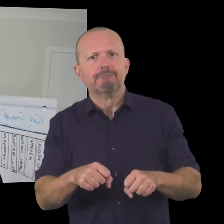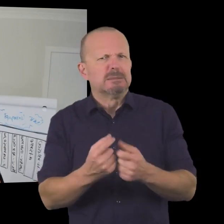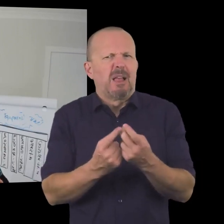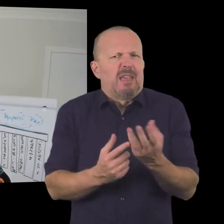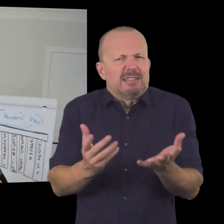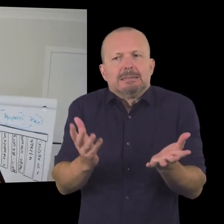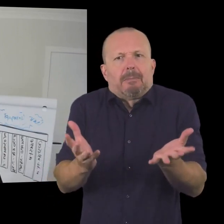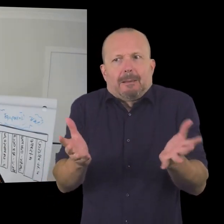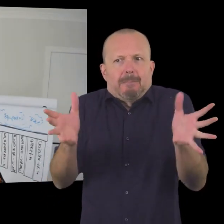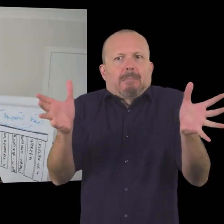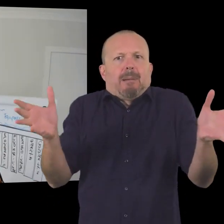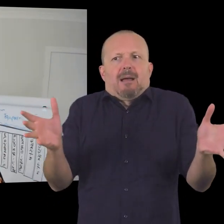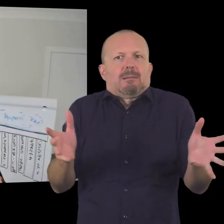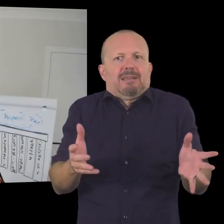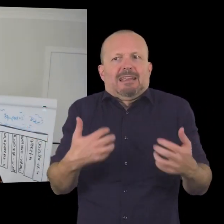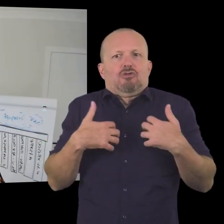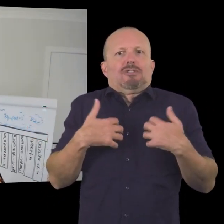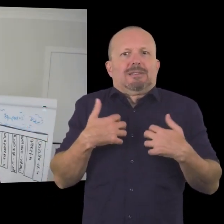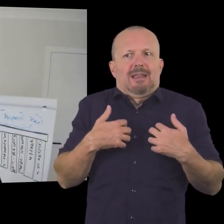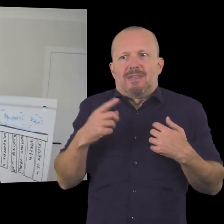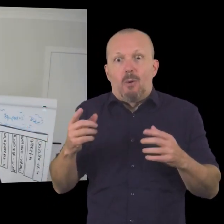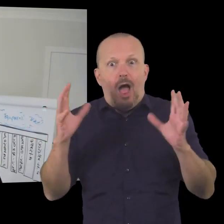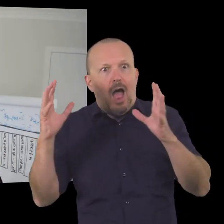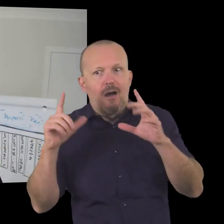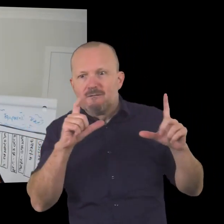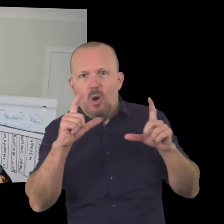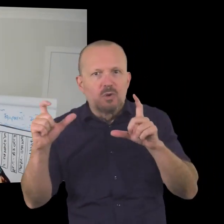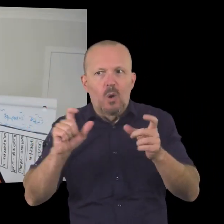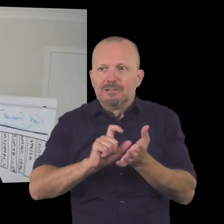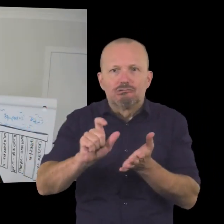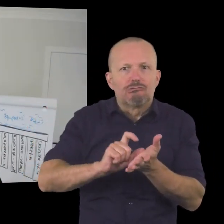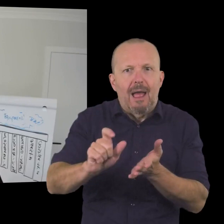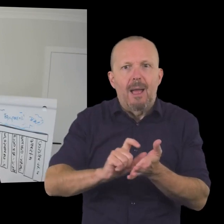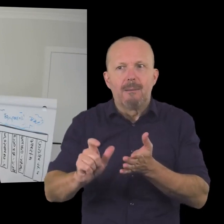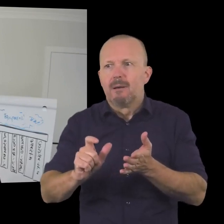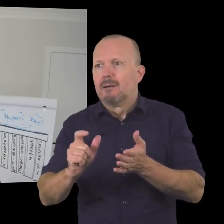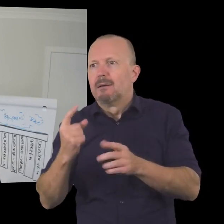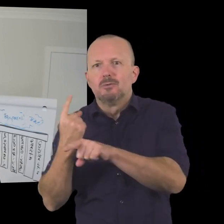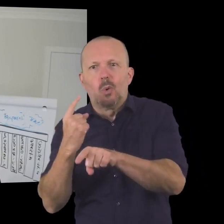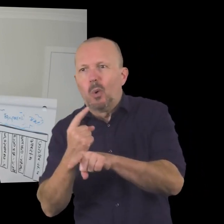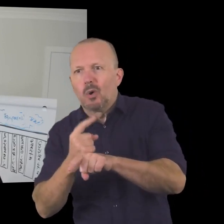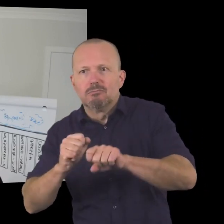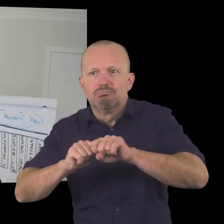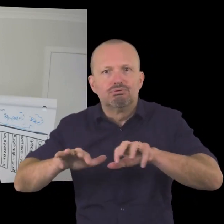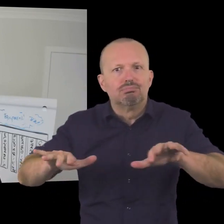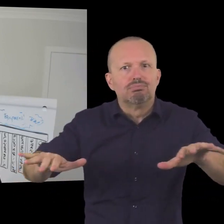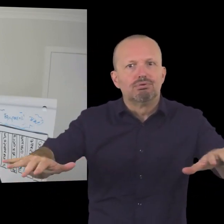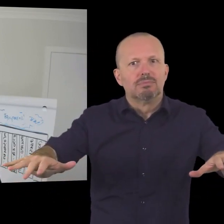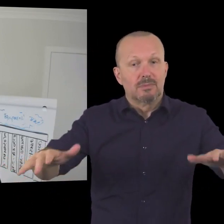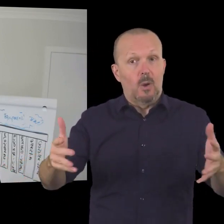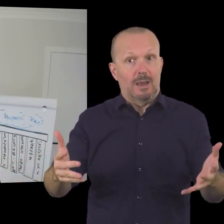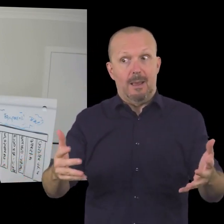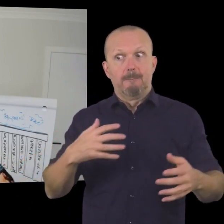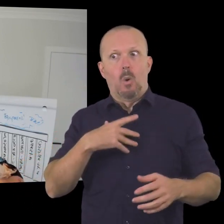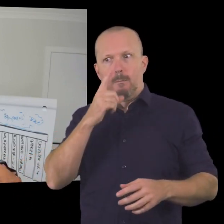and they're the things that will get people interested and to take notice of uh of of of the activity that you're